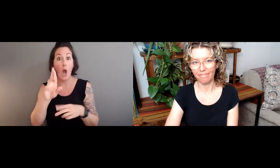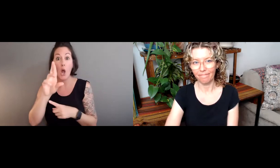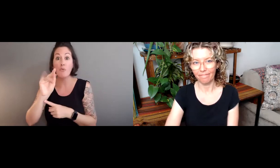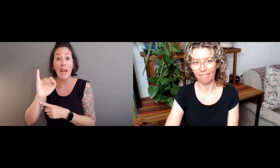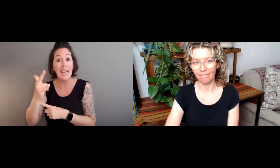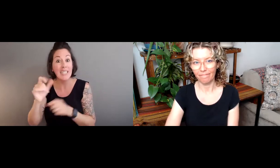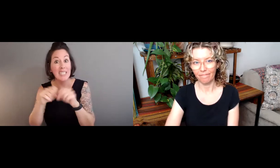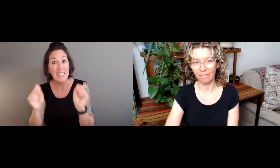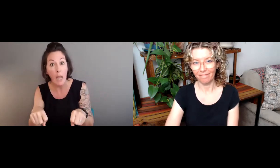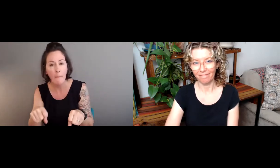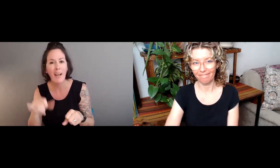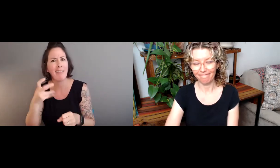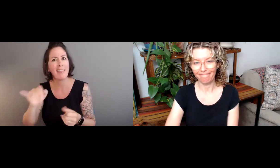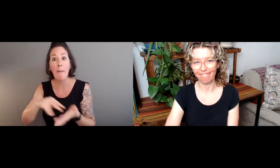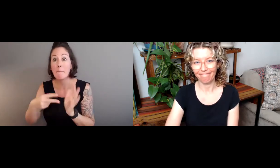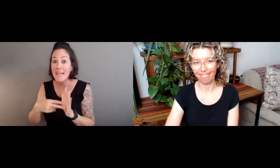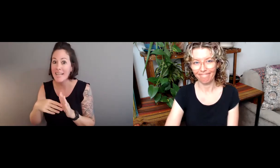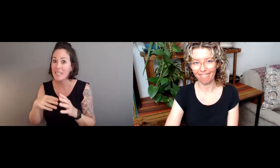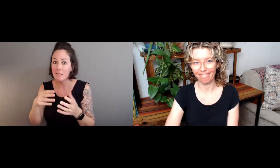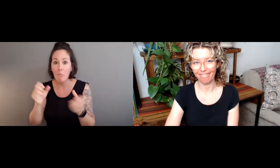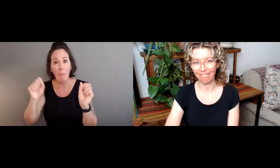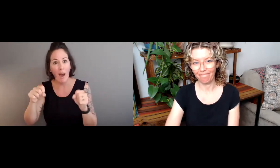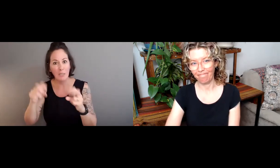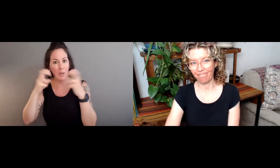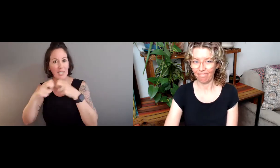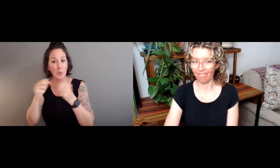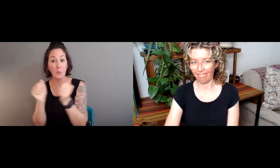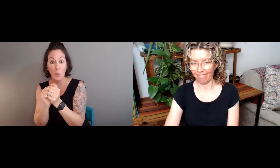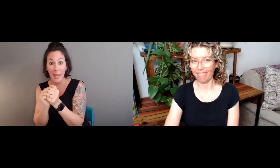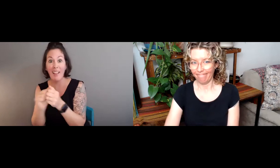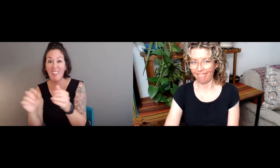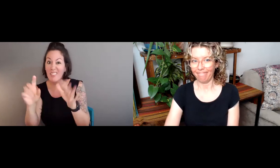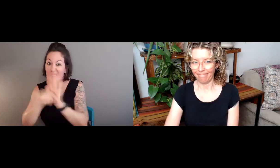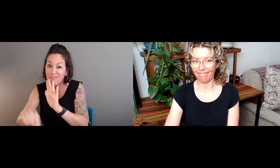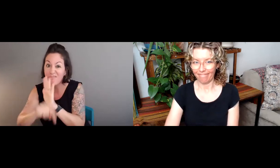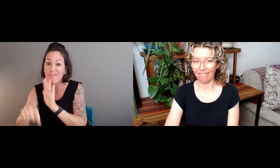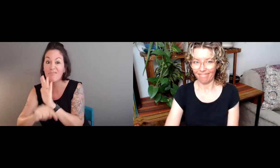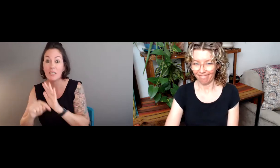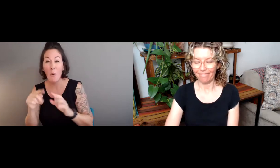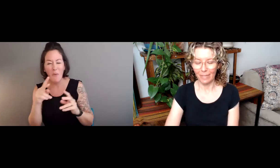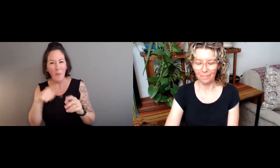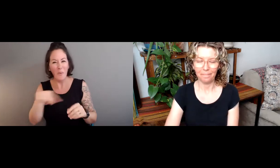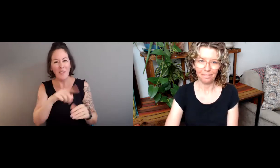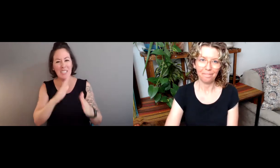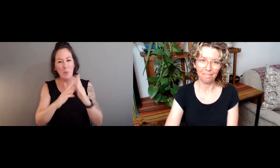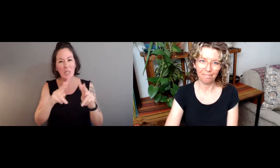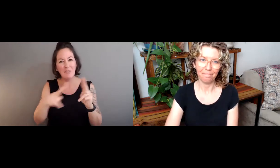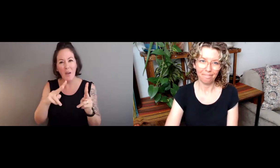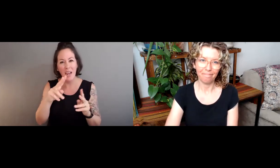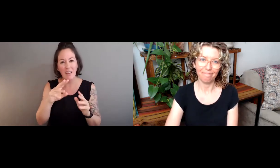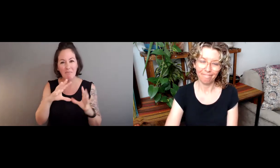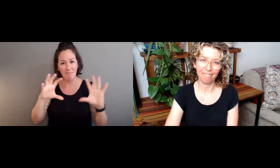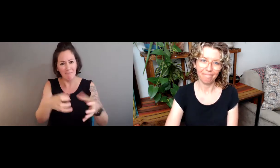those replies? Do we do a rating system? And that brings up possible issues